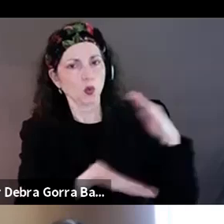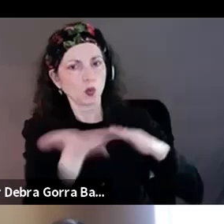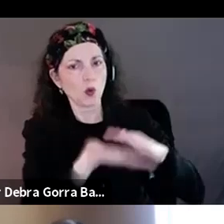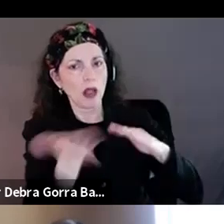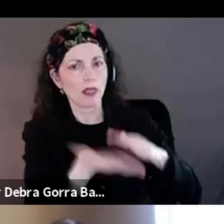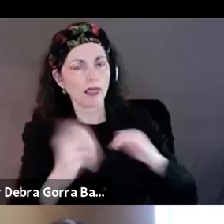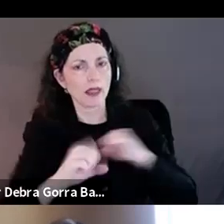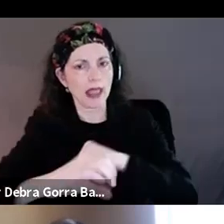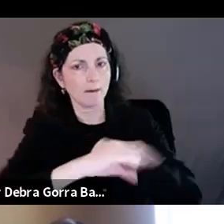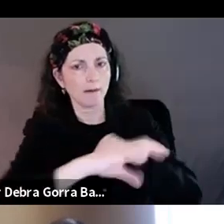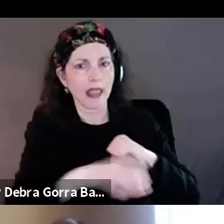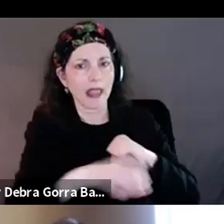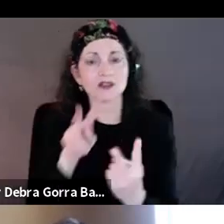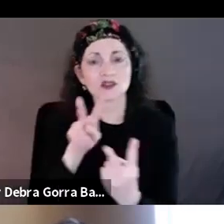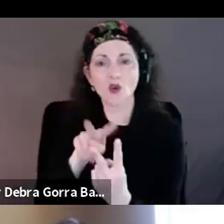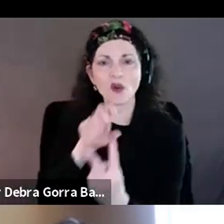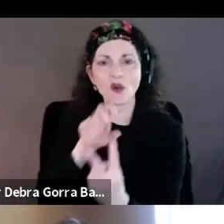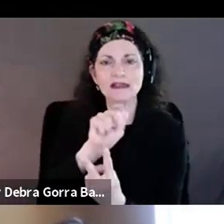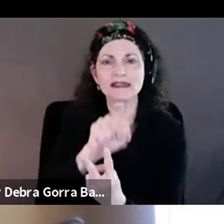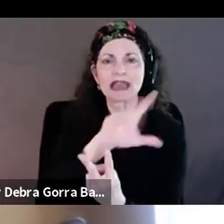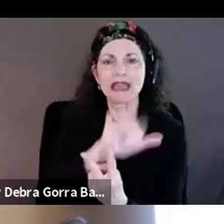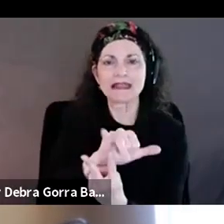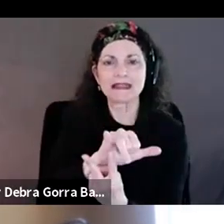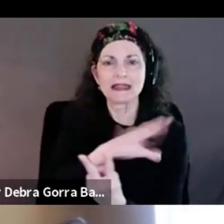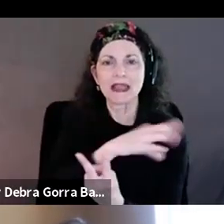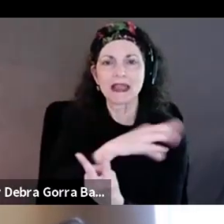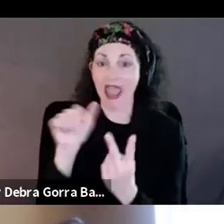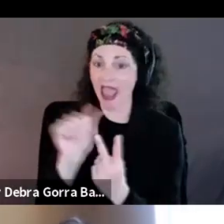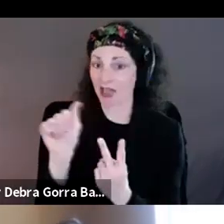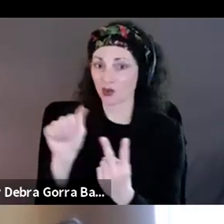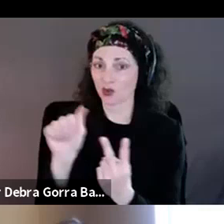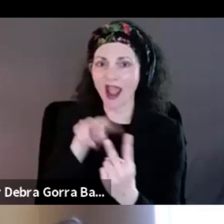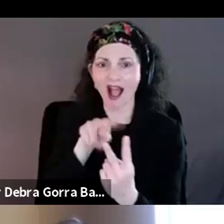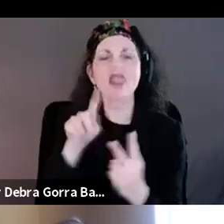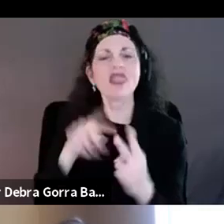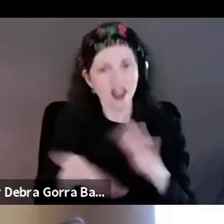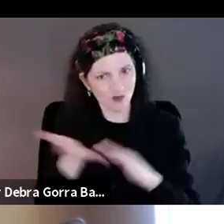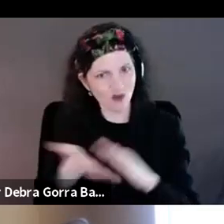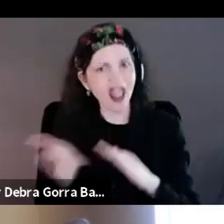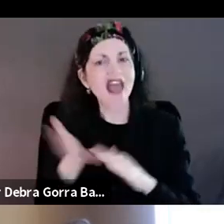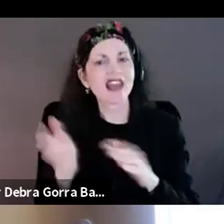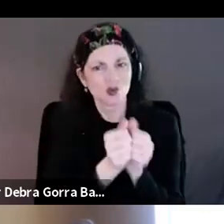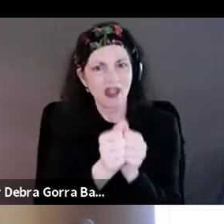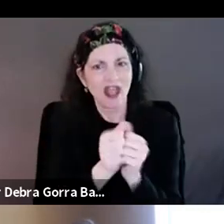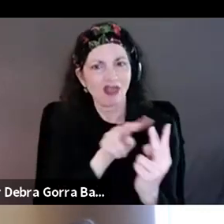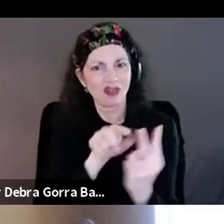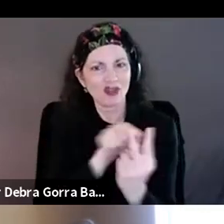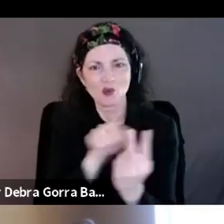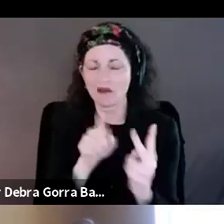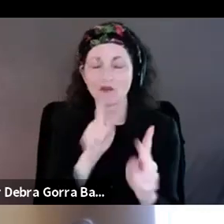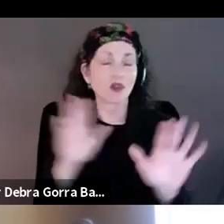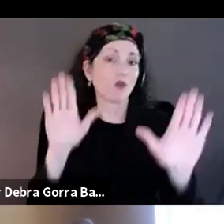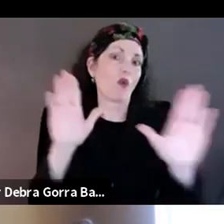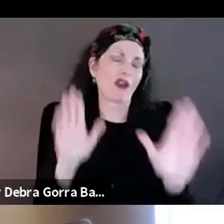proposed to to do it together. And are just such an incredible combination of, you know, having